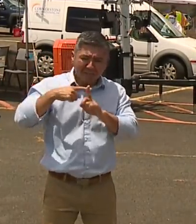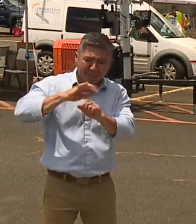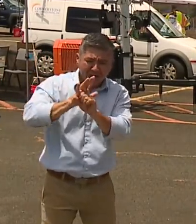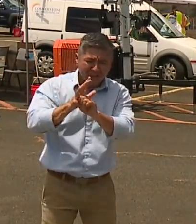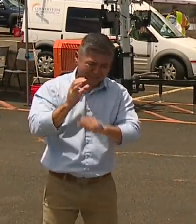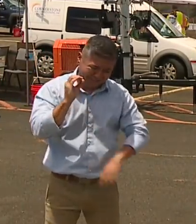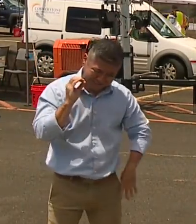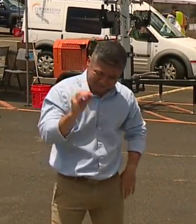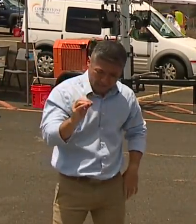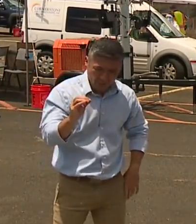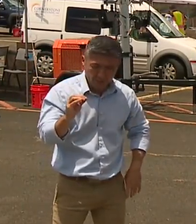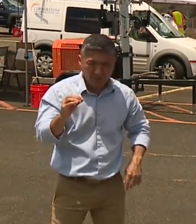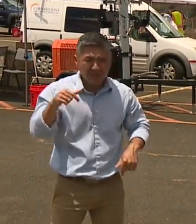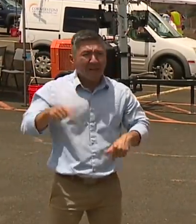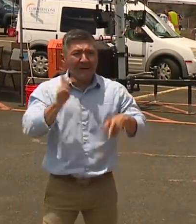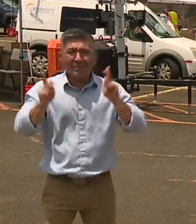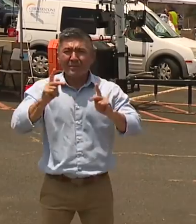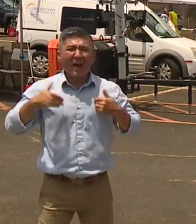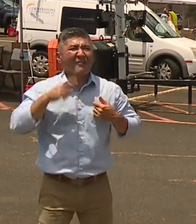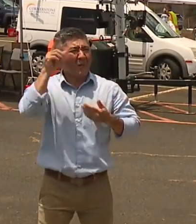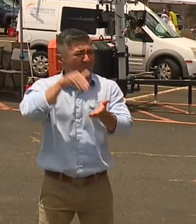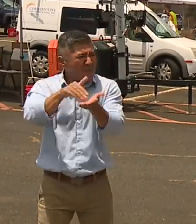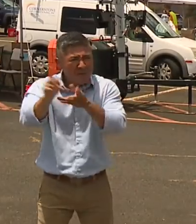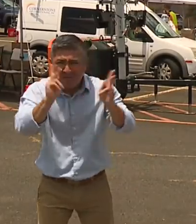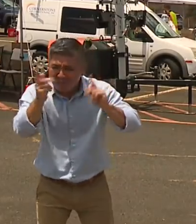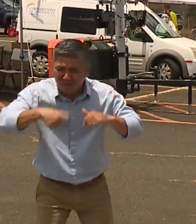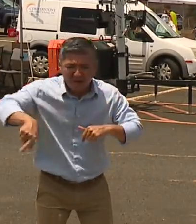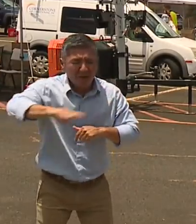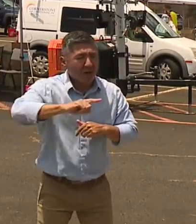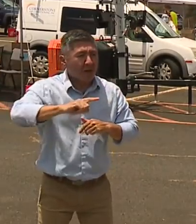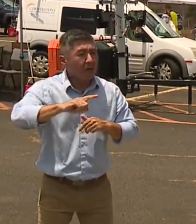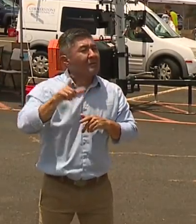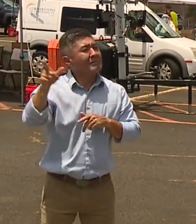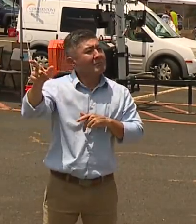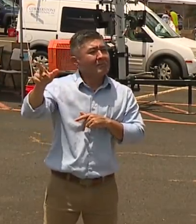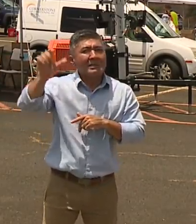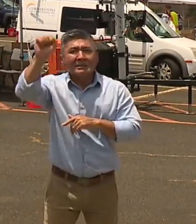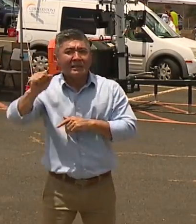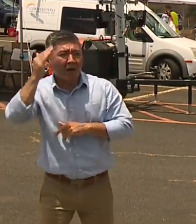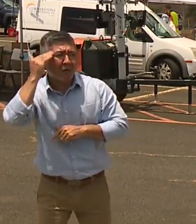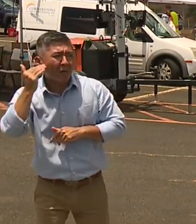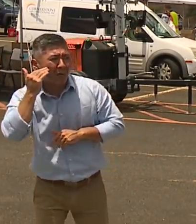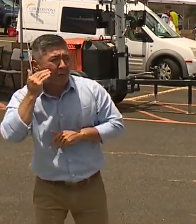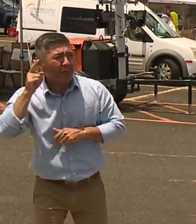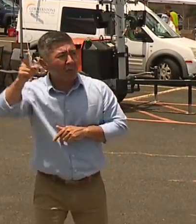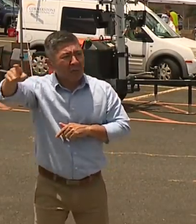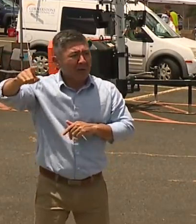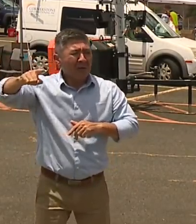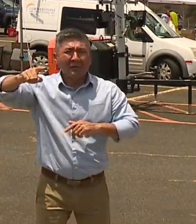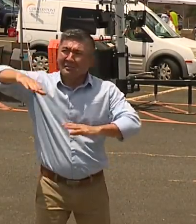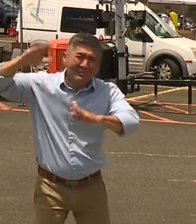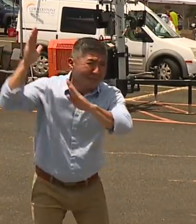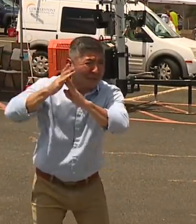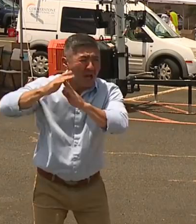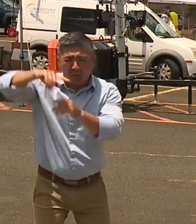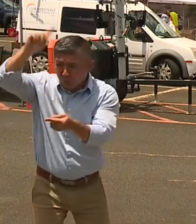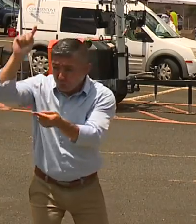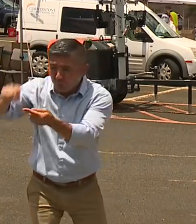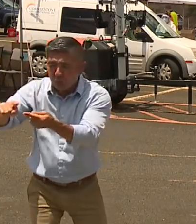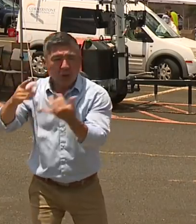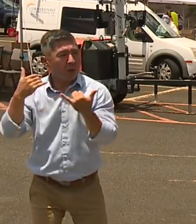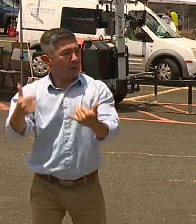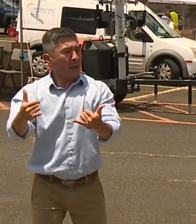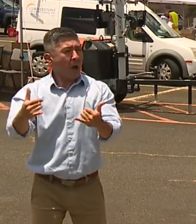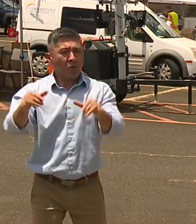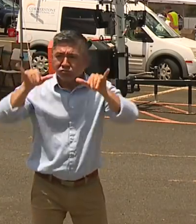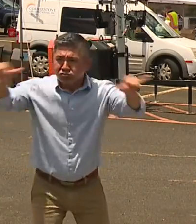look at South Korea. They were the shining star. And yet now they have a lockdown going on. New Zealand, another shining star, now lockdown. And